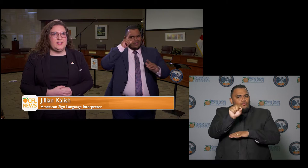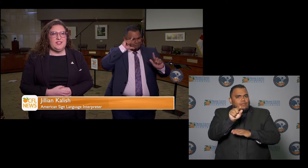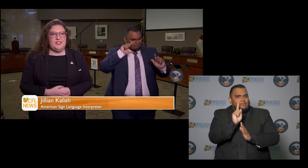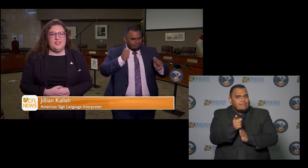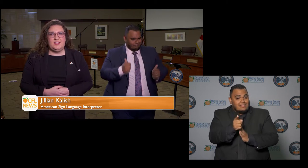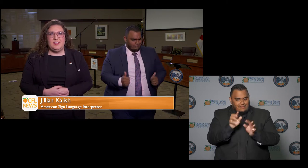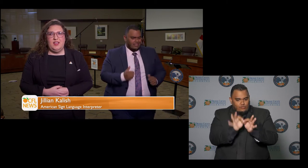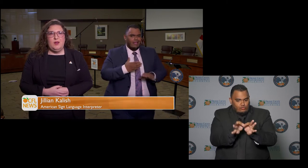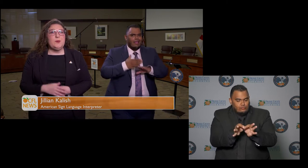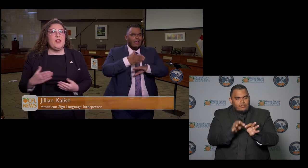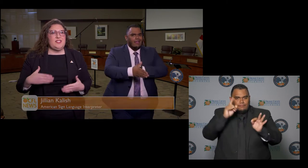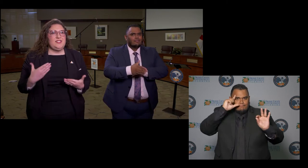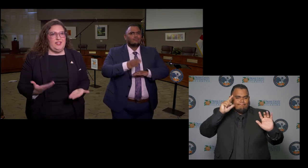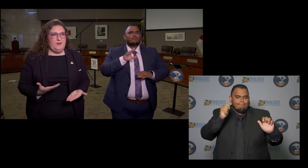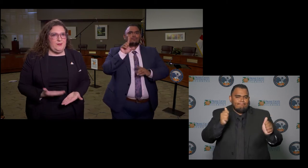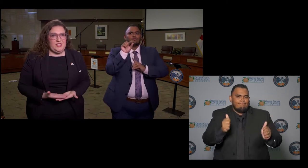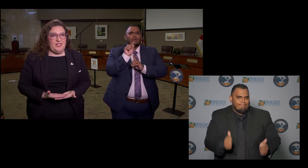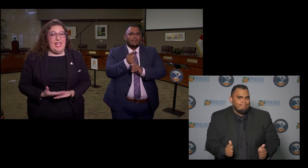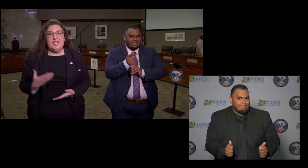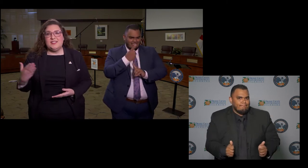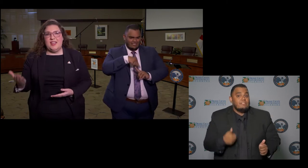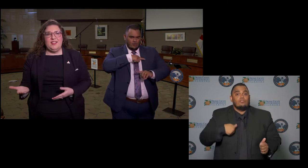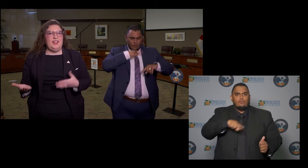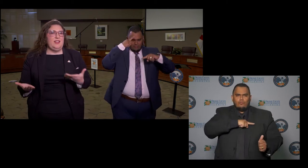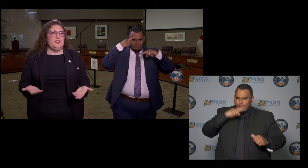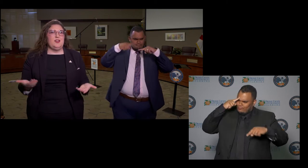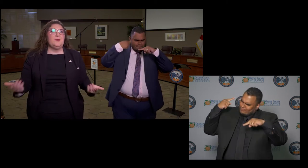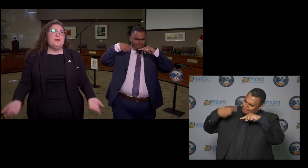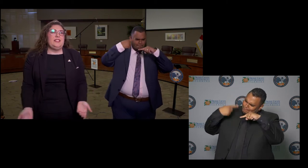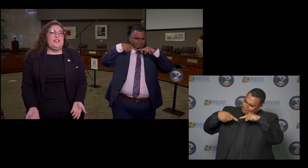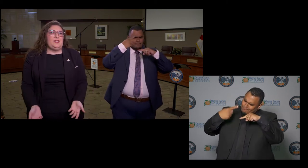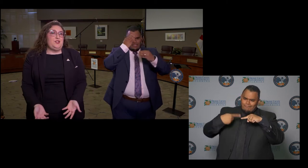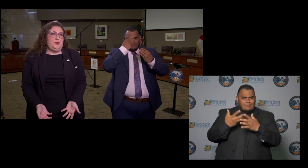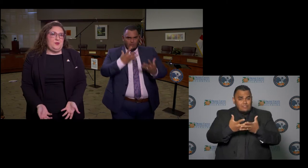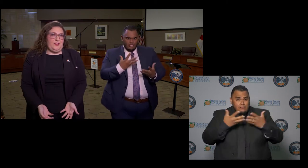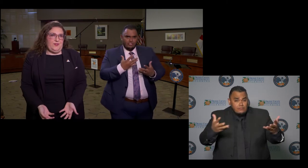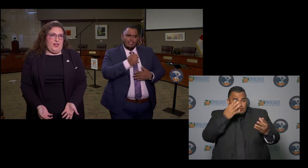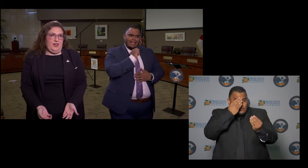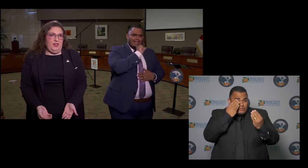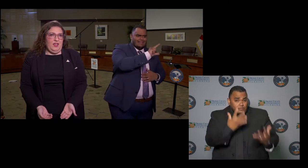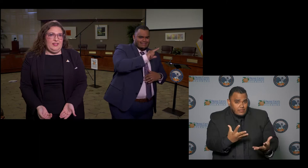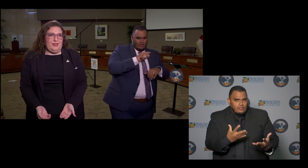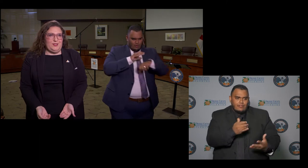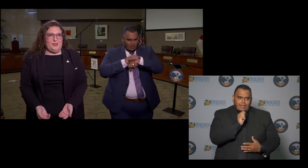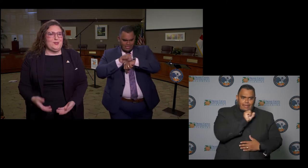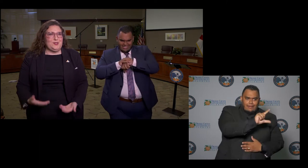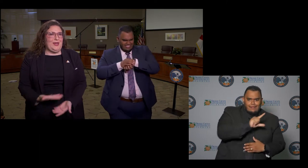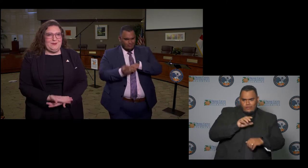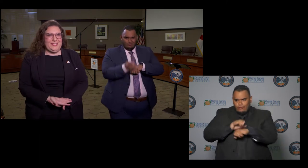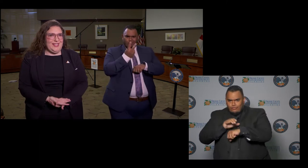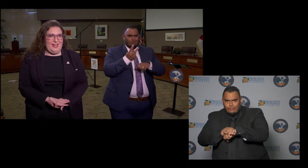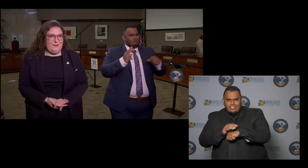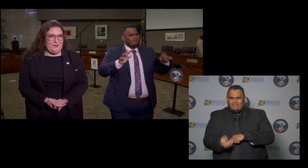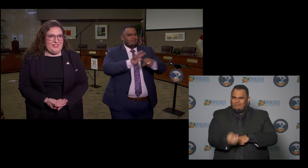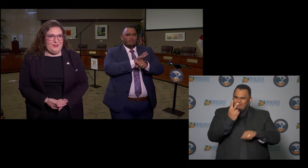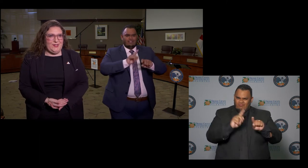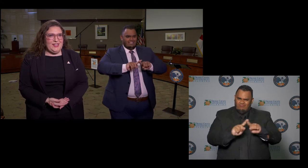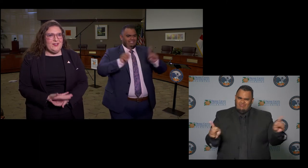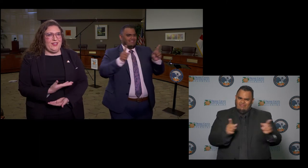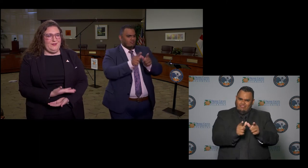this is we're processing information ASL and English are completely two different languages which is why I'm not signing for myself right now I have